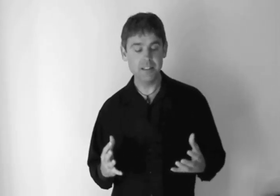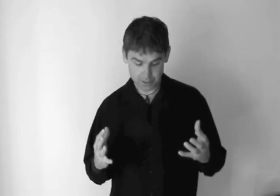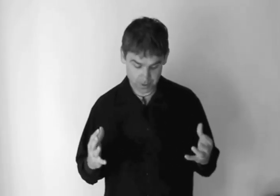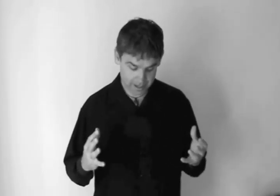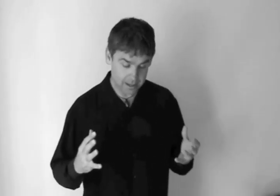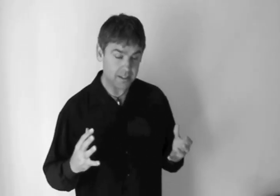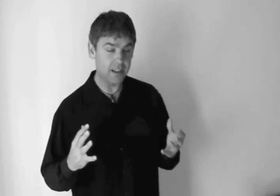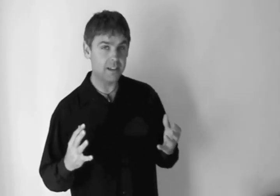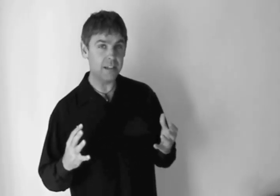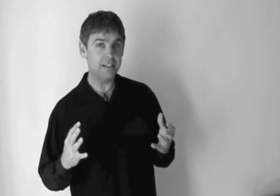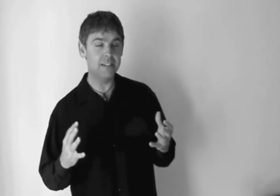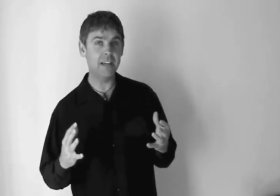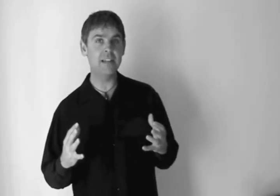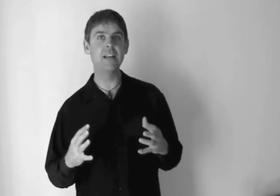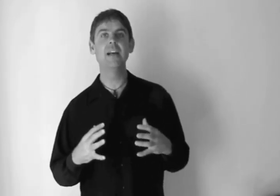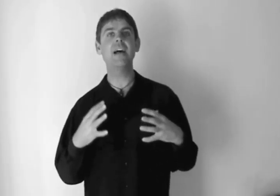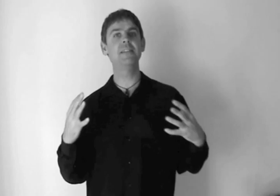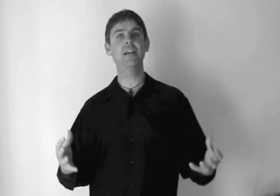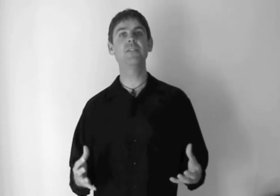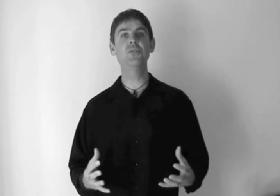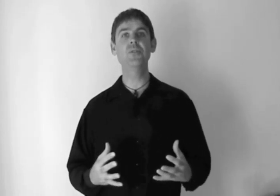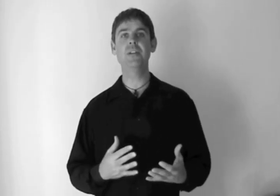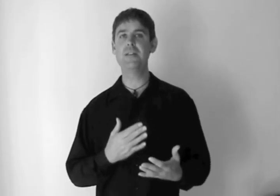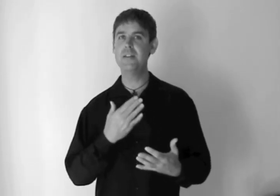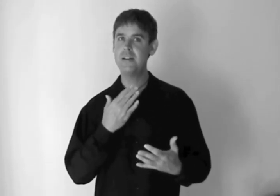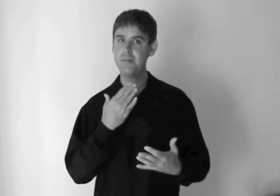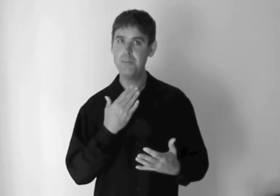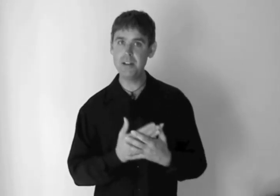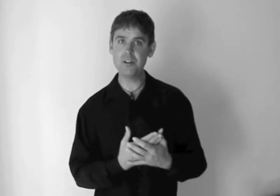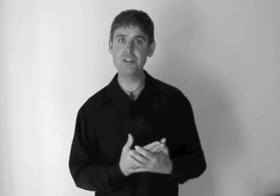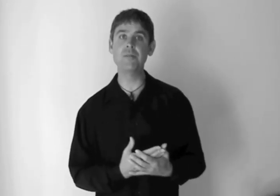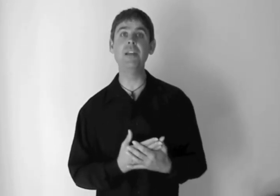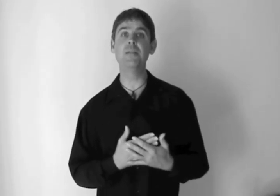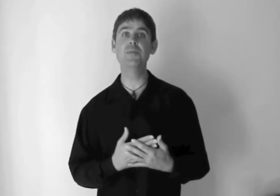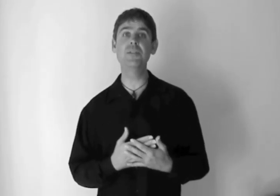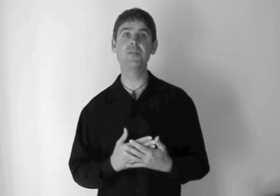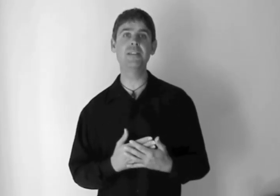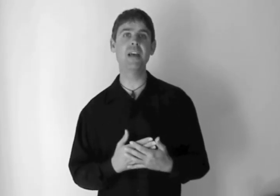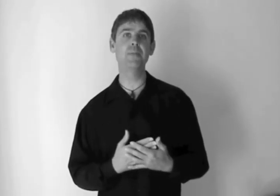that's where conducting technique, as it's understood in the pedagogy of Ilya Mussin, for example,